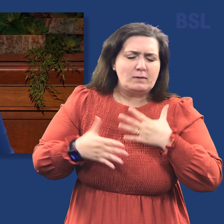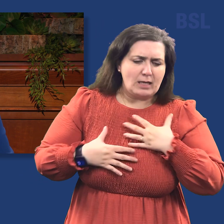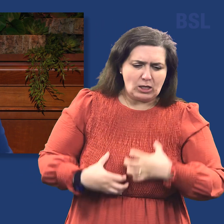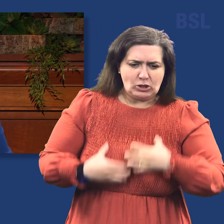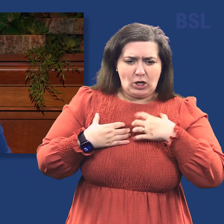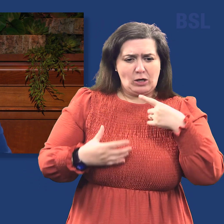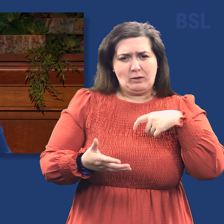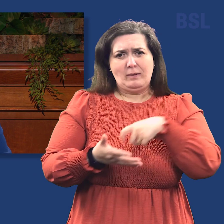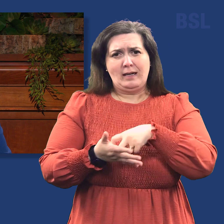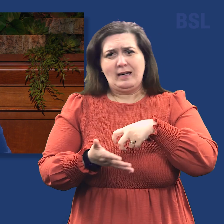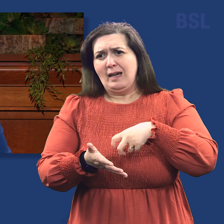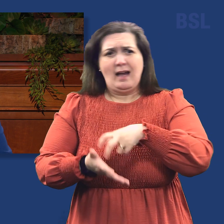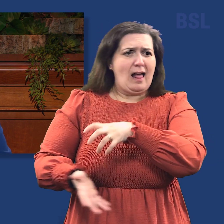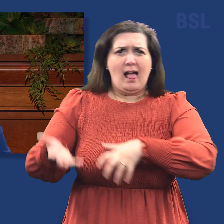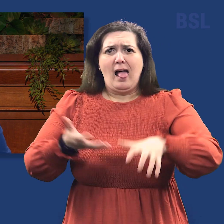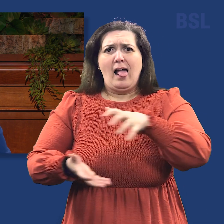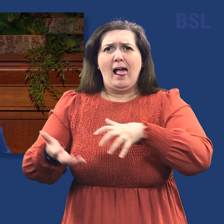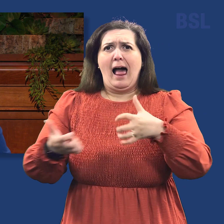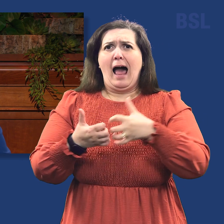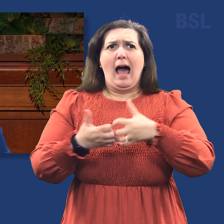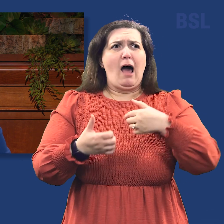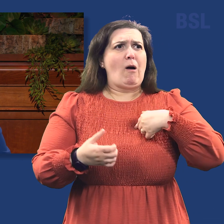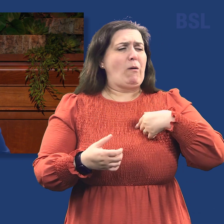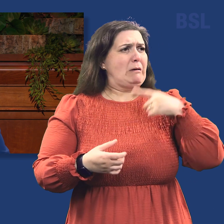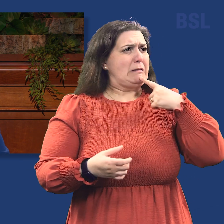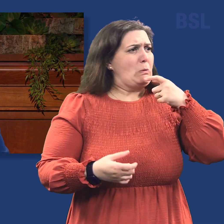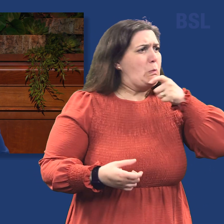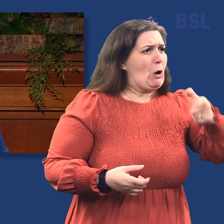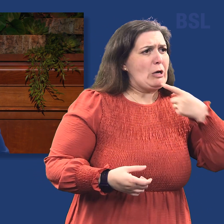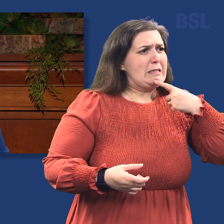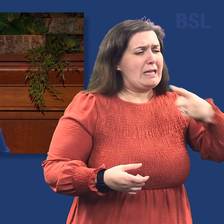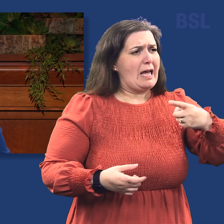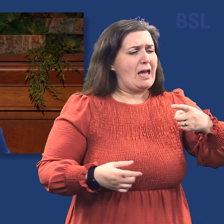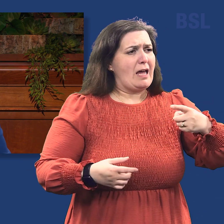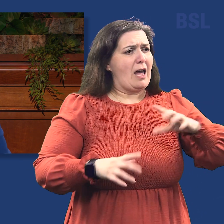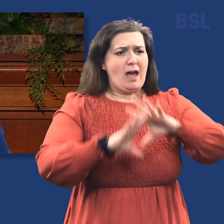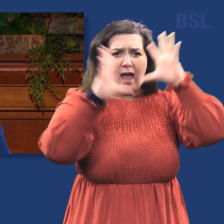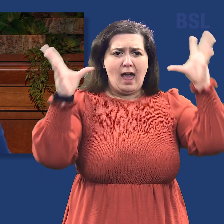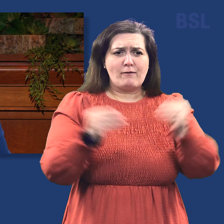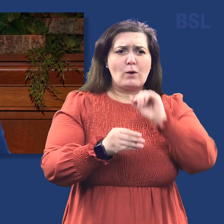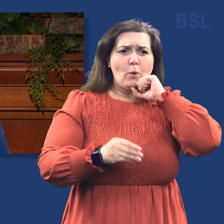like a current through our family, how could we look at one another and still say, It Will All Work Out?